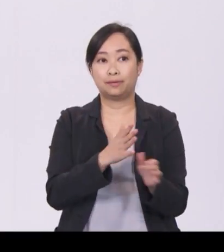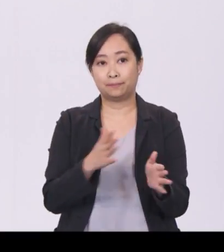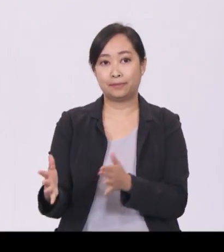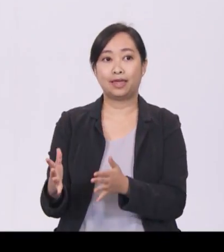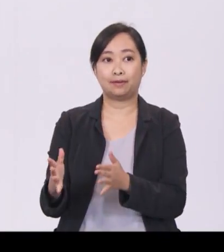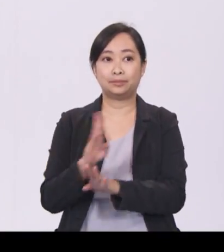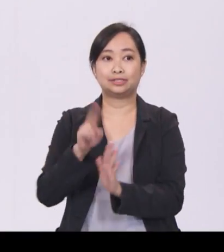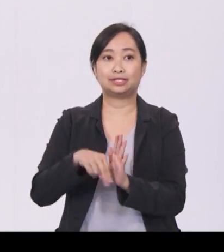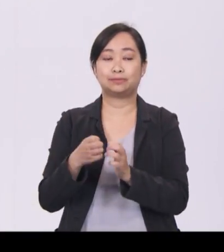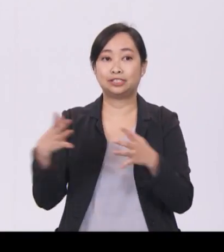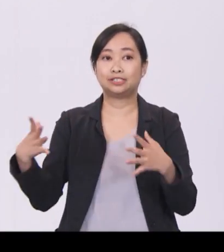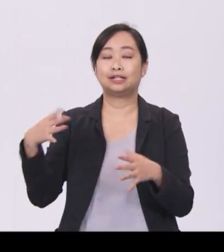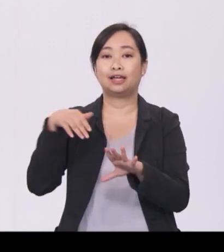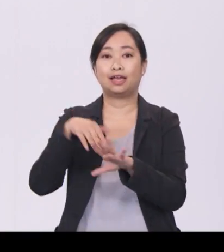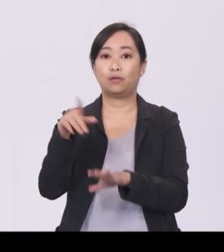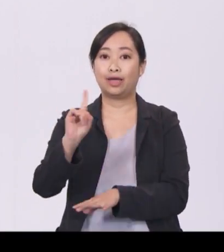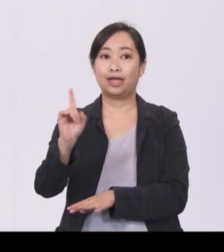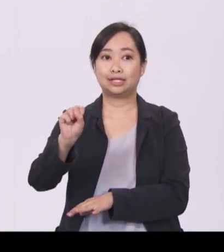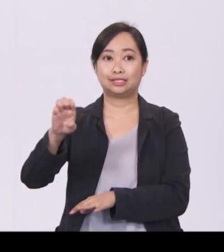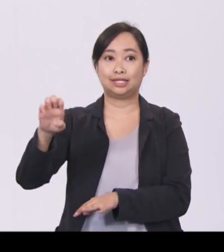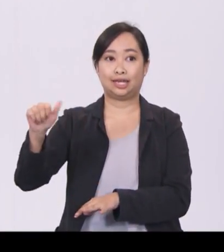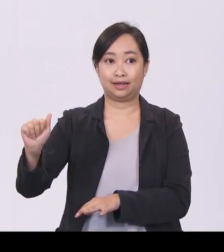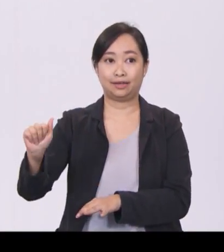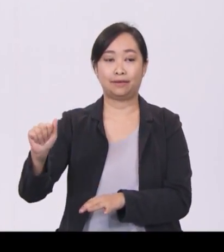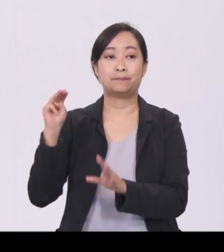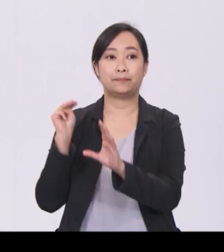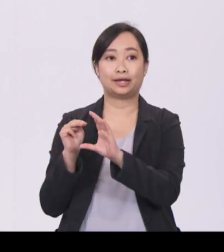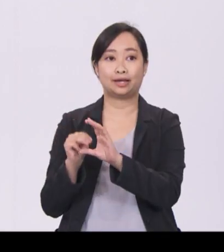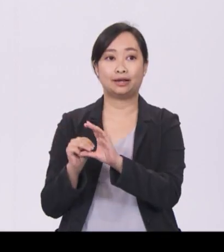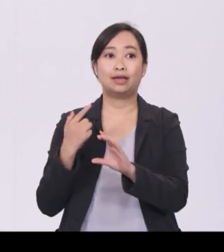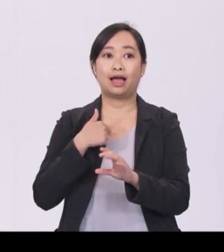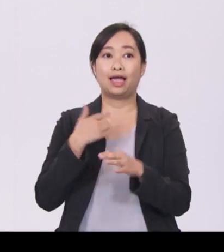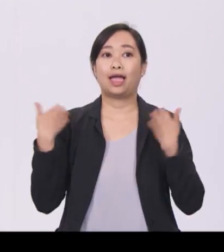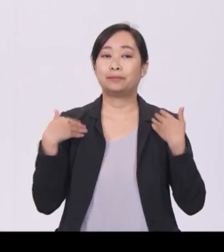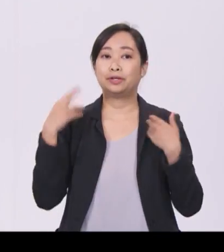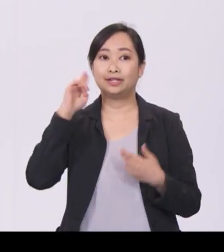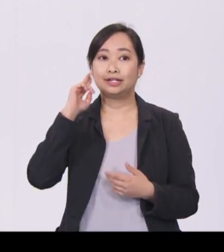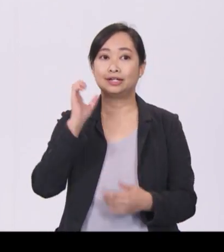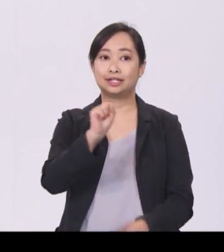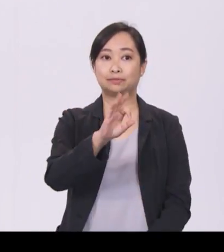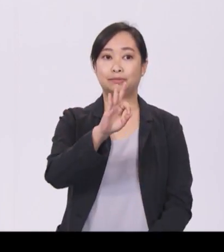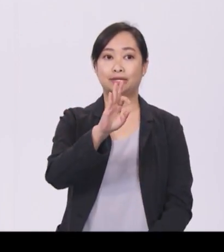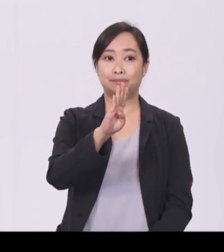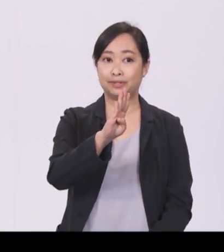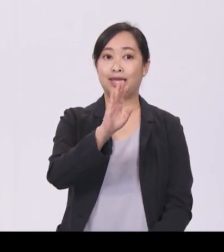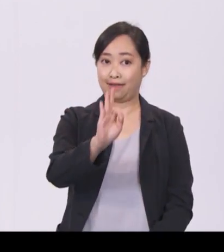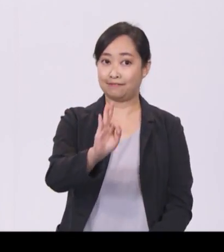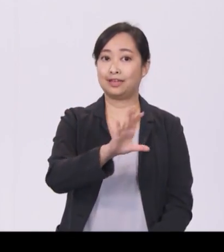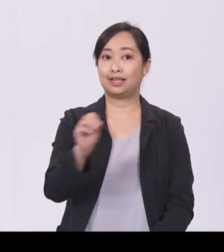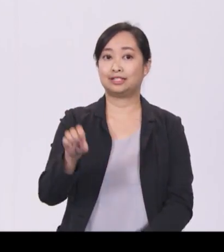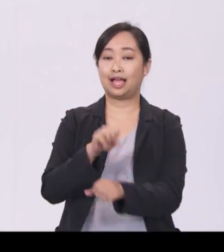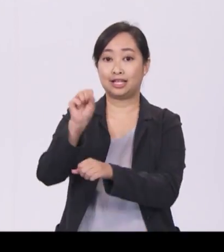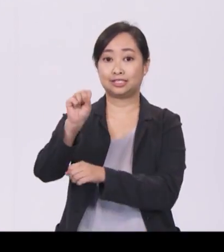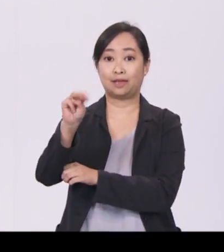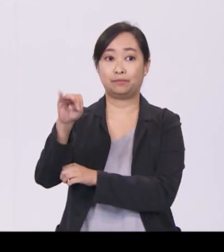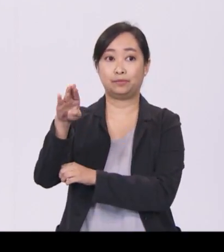SMU will pilot the SPF-SMU Lead Charge Initiative this year to help SME leaders